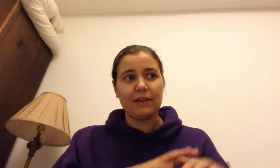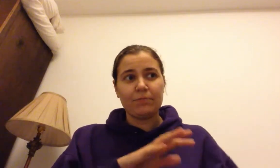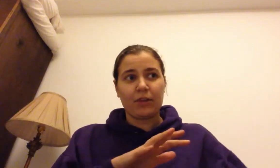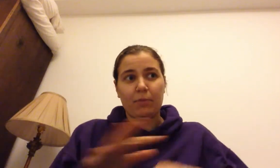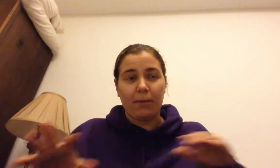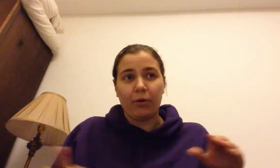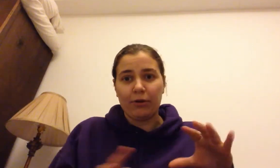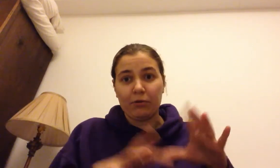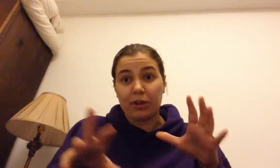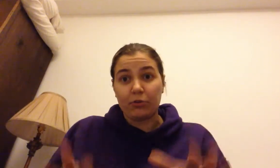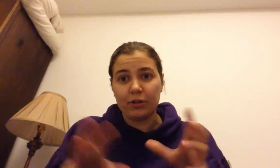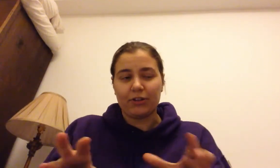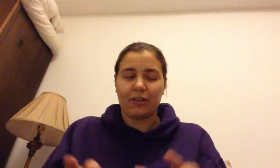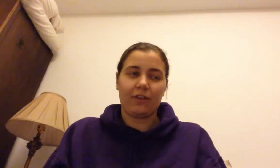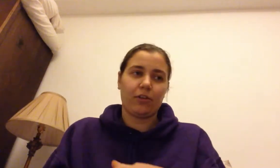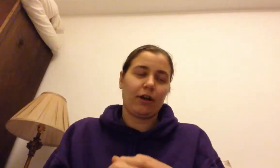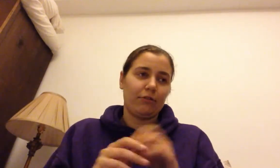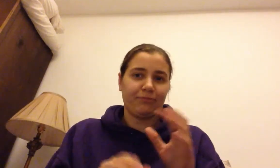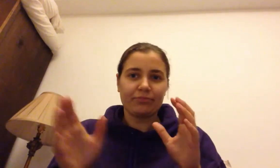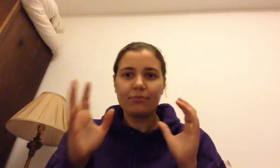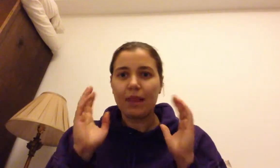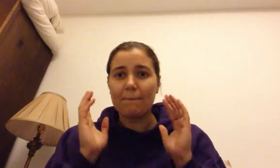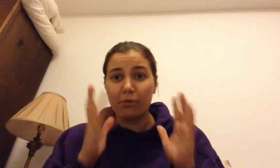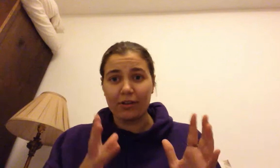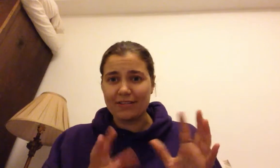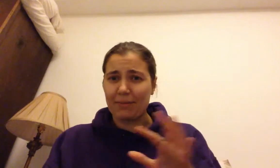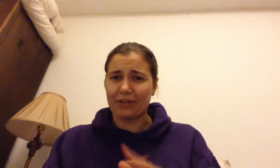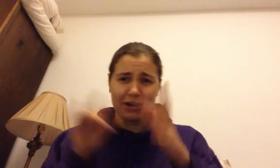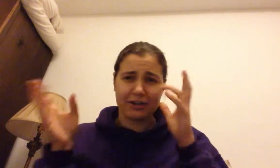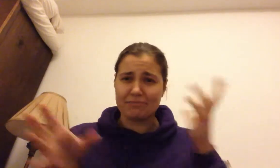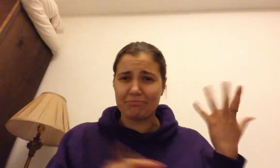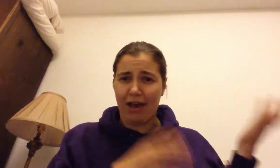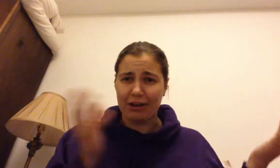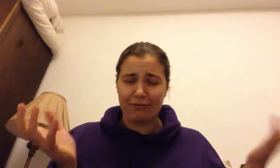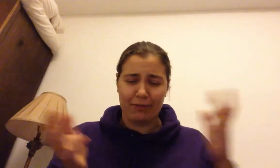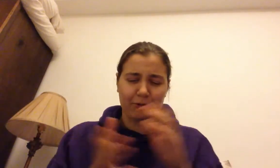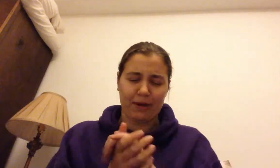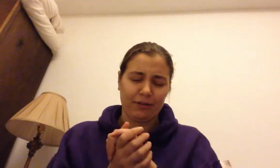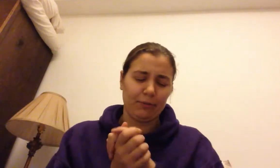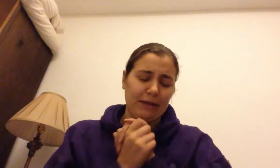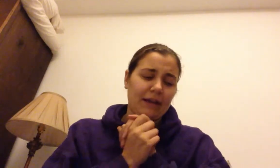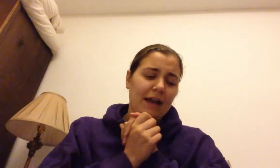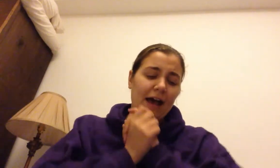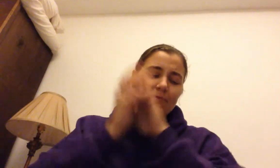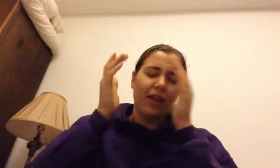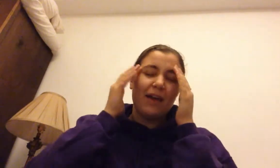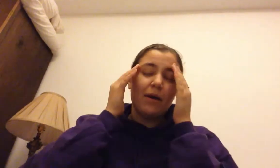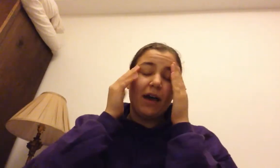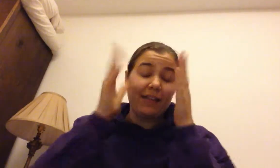you know, people who are doing really cool, interesting things on the ground. More on that topic later and, you know, I've rambled about it a little bit. Um, as I was